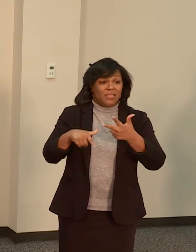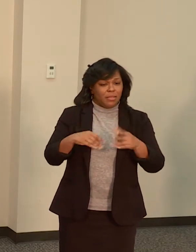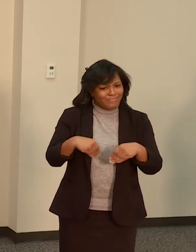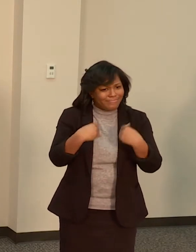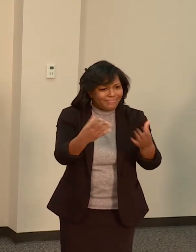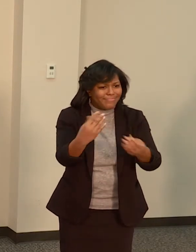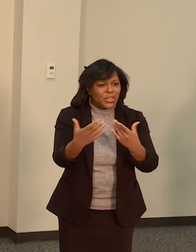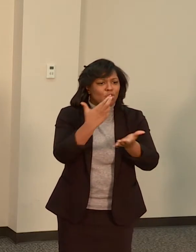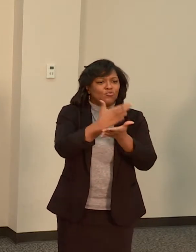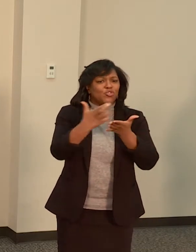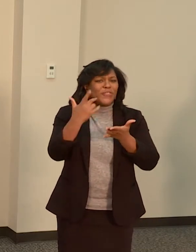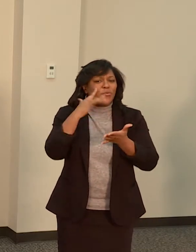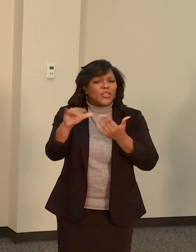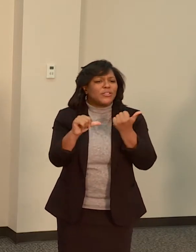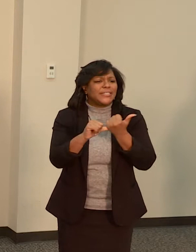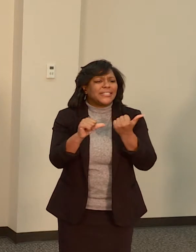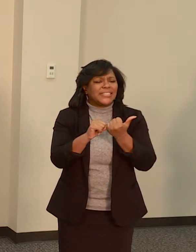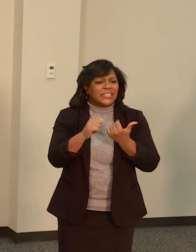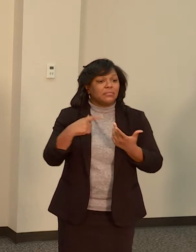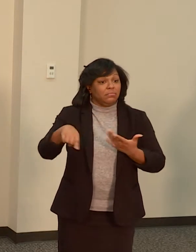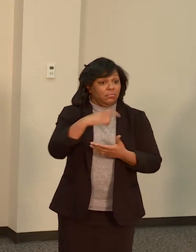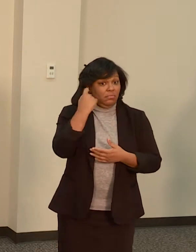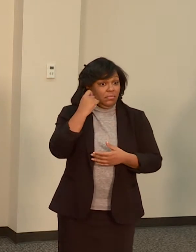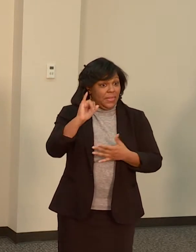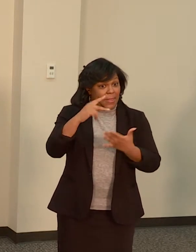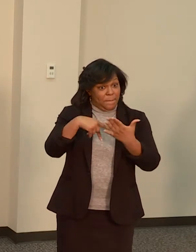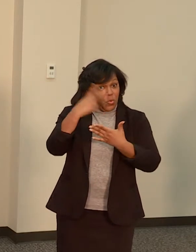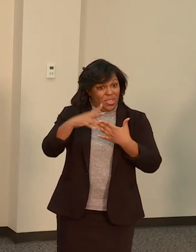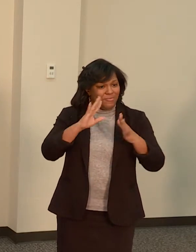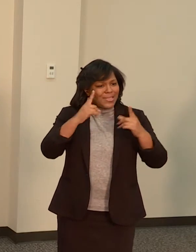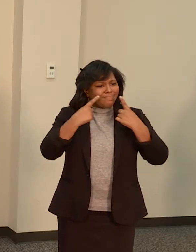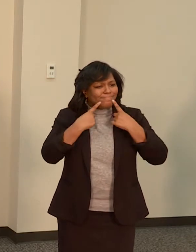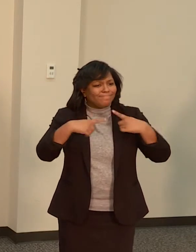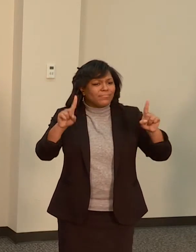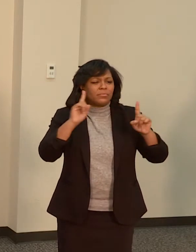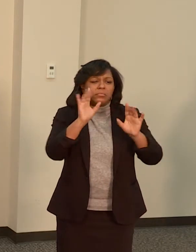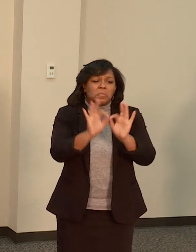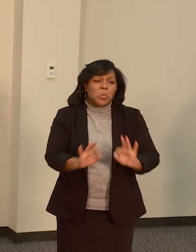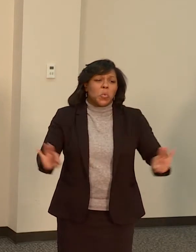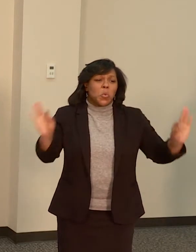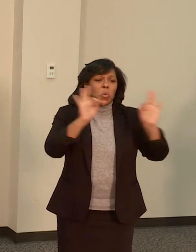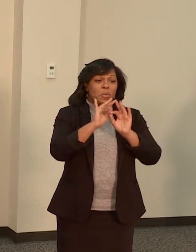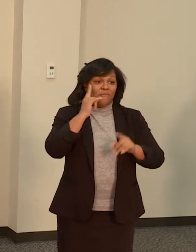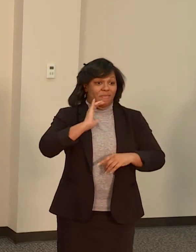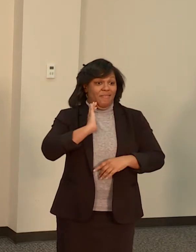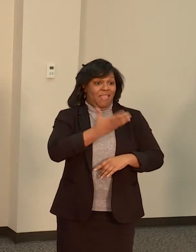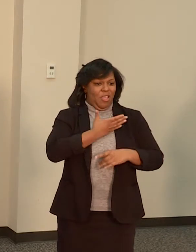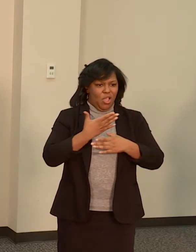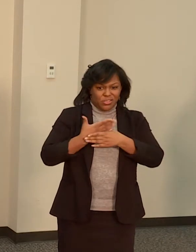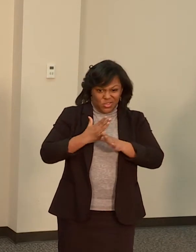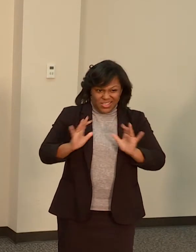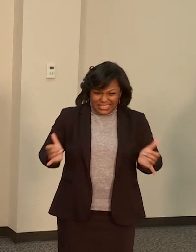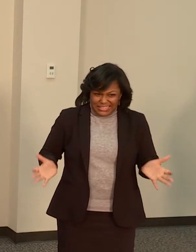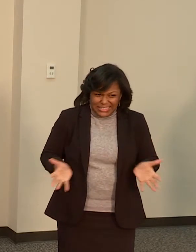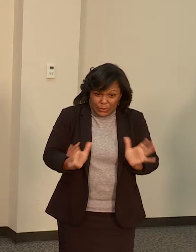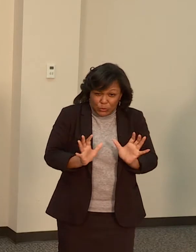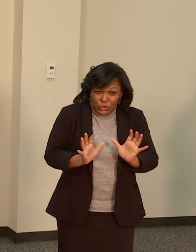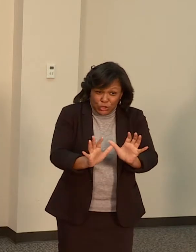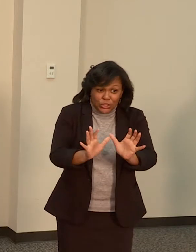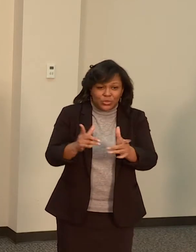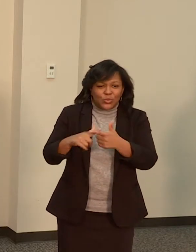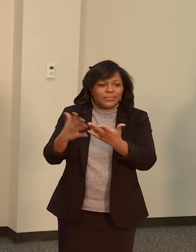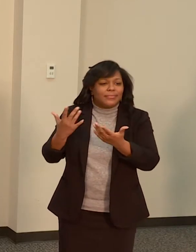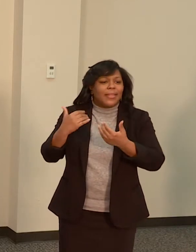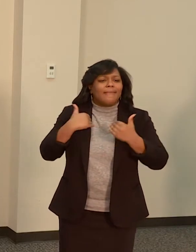And this program success is also important to our shared push here in Minneapolis to have a more equitable and